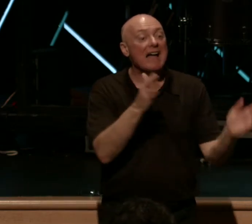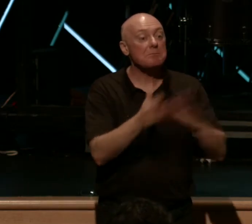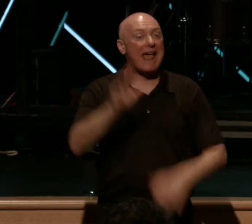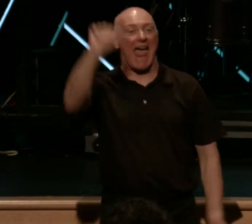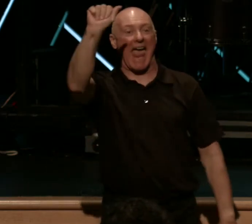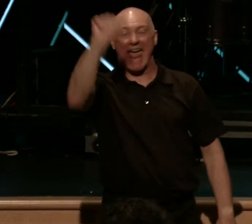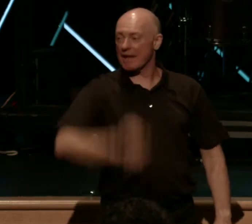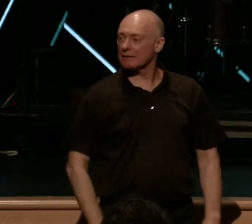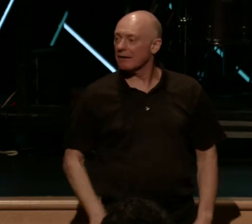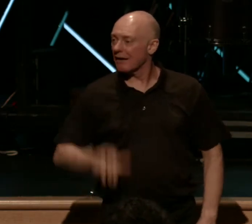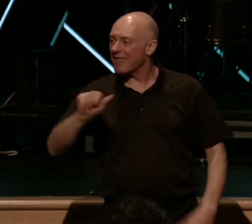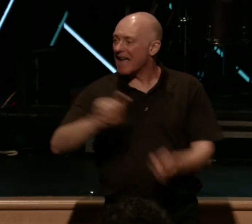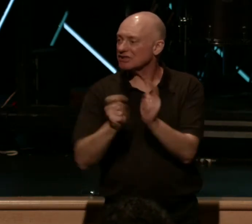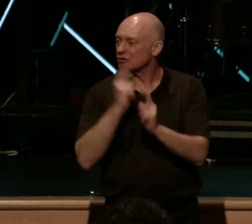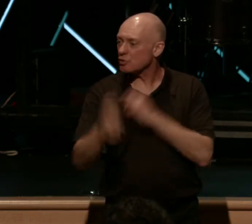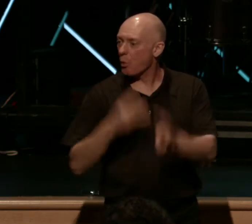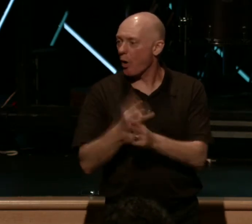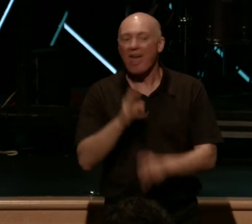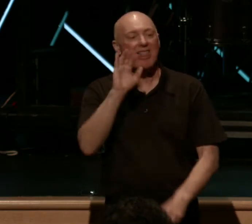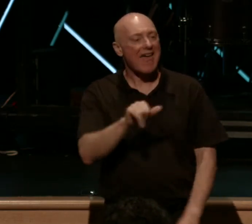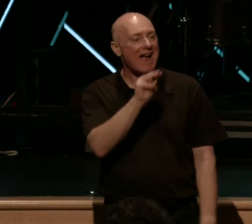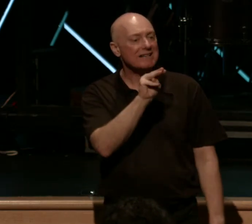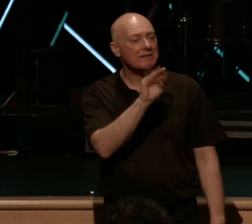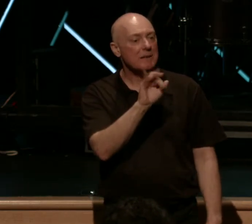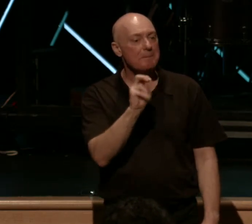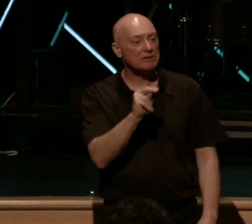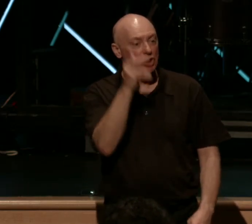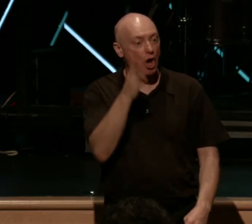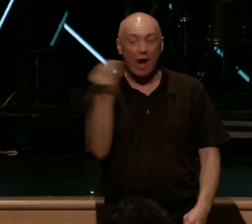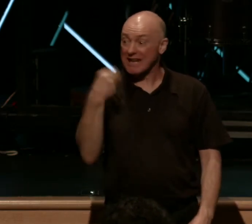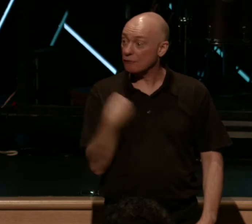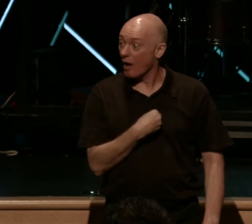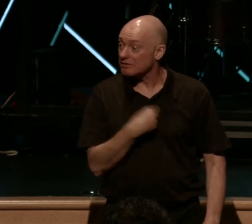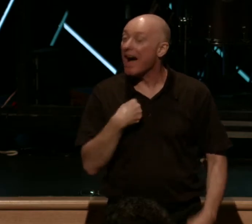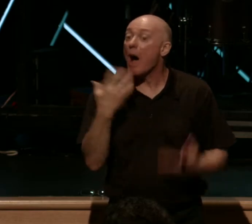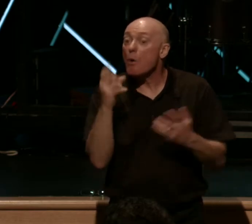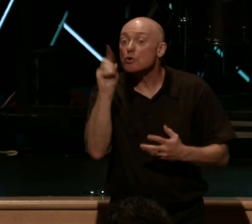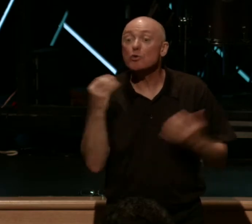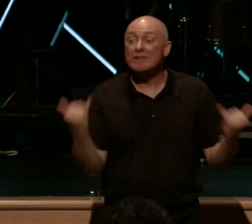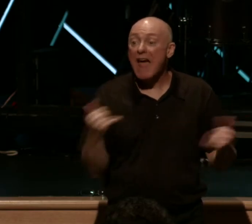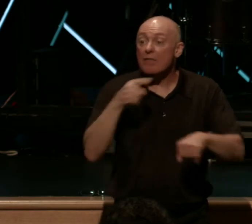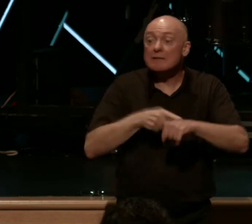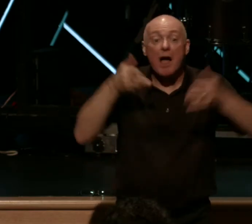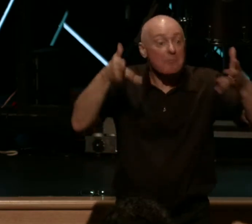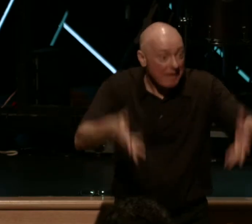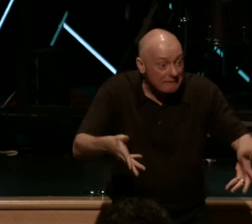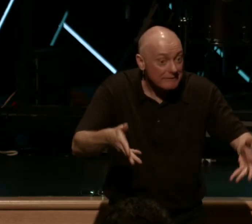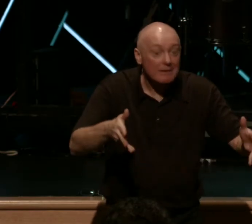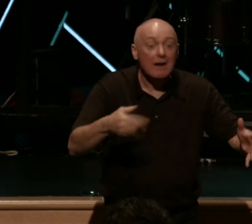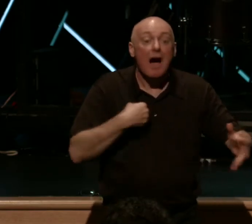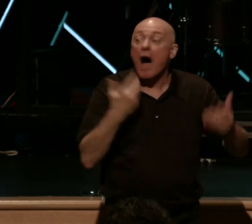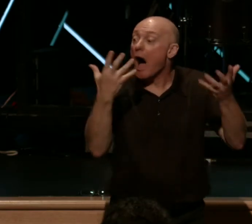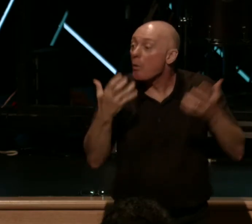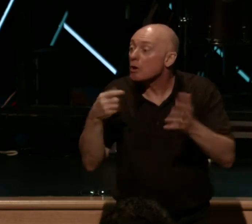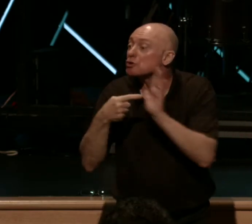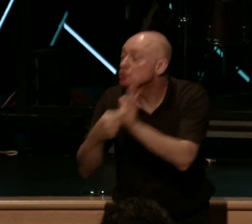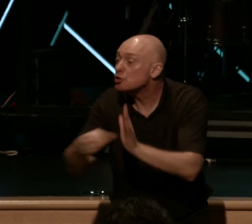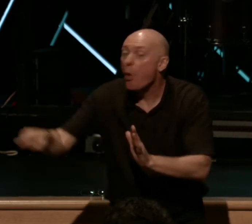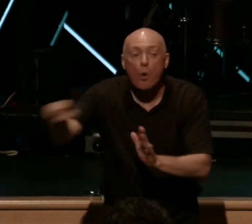change the world. That is the mission that God has given us. And so what I want to do in our time today is I want to show you why